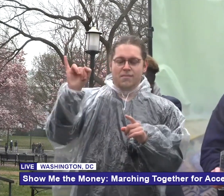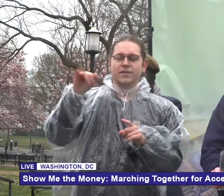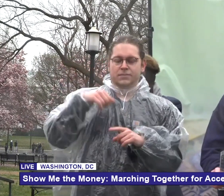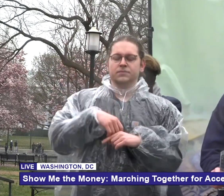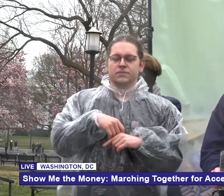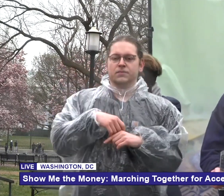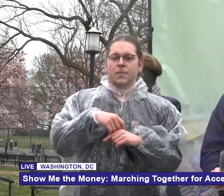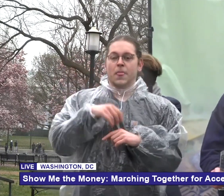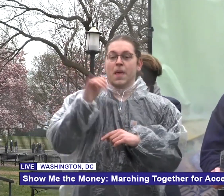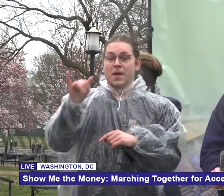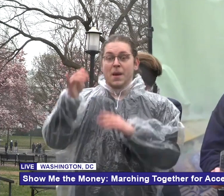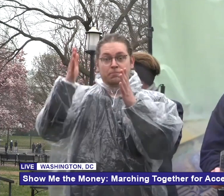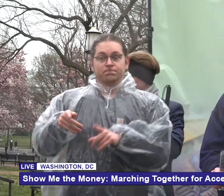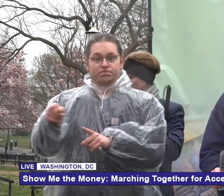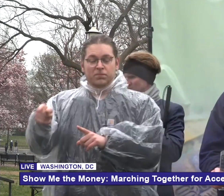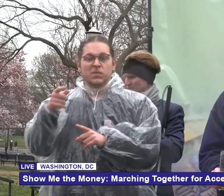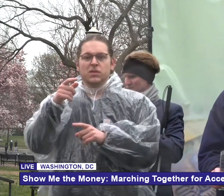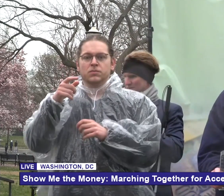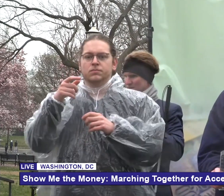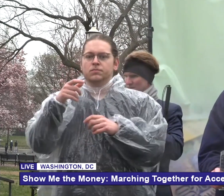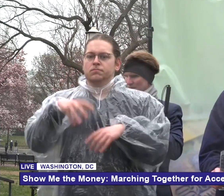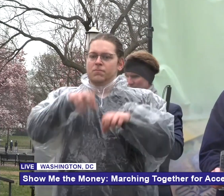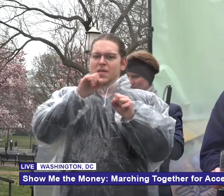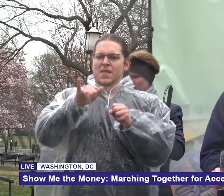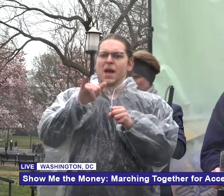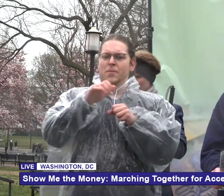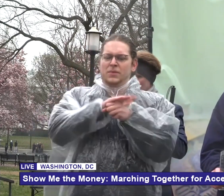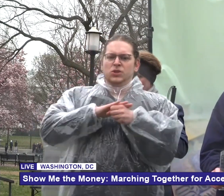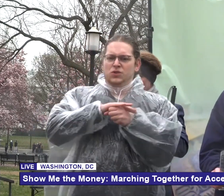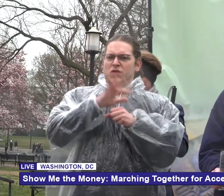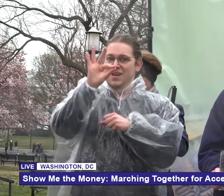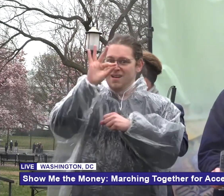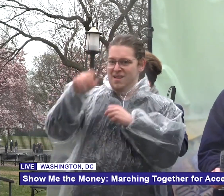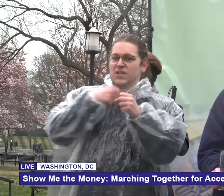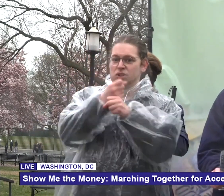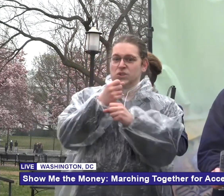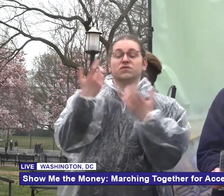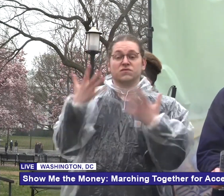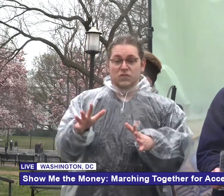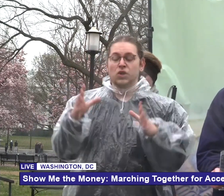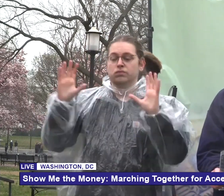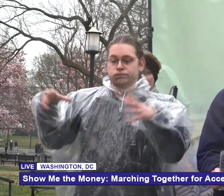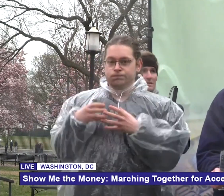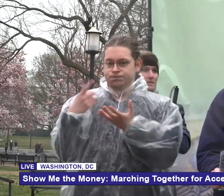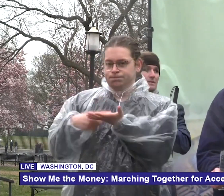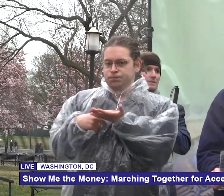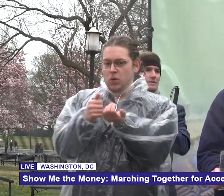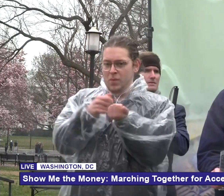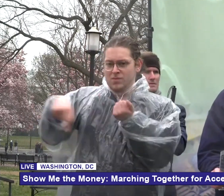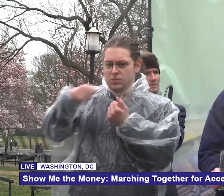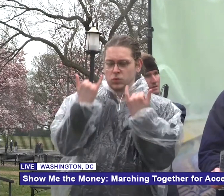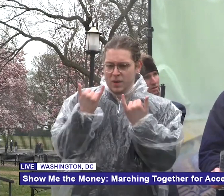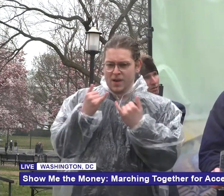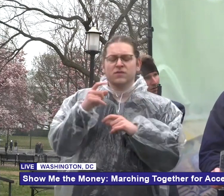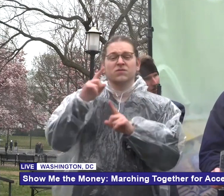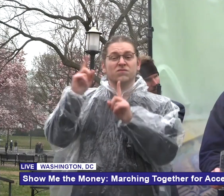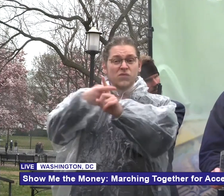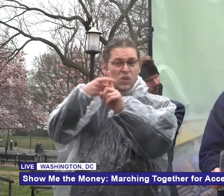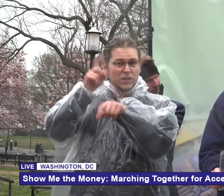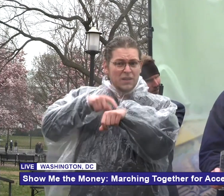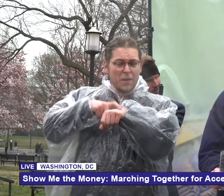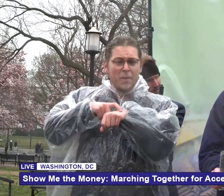in that position for nine years. We had a meeting with him today where for the first time,